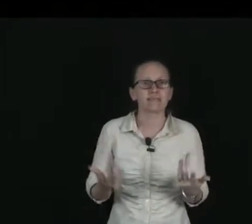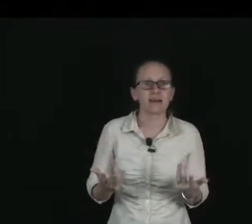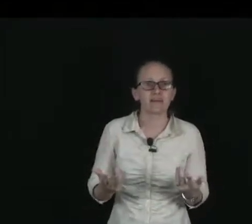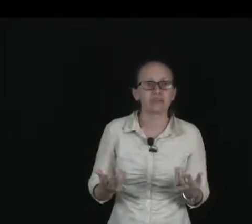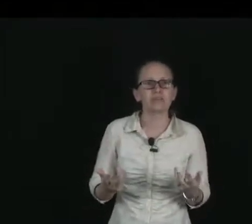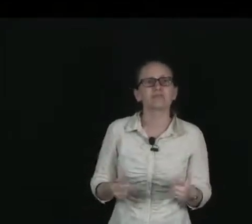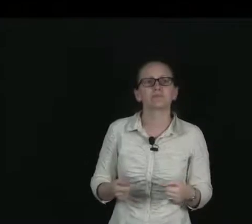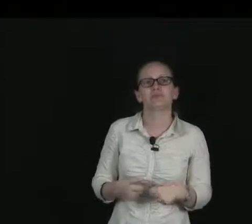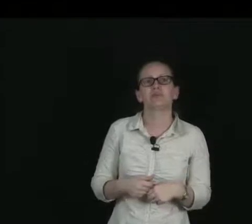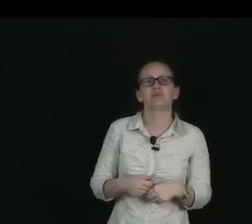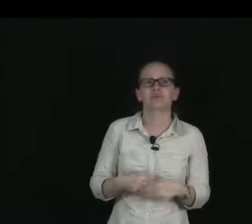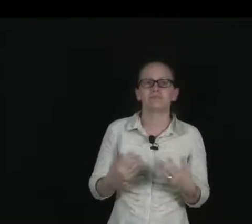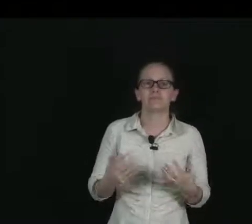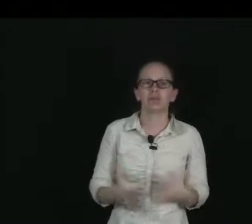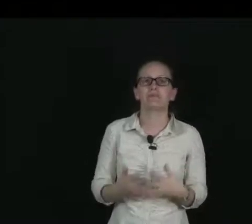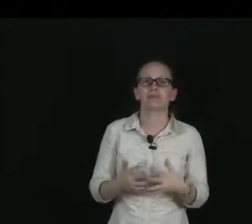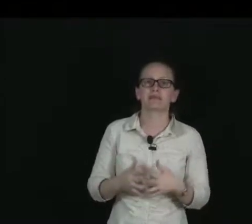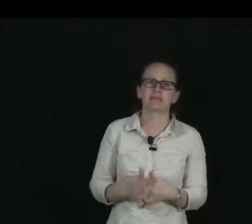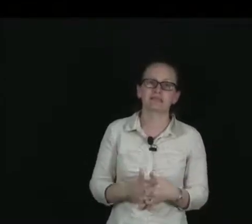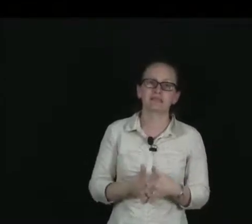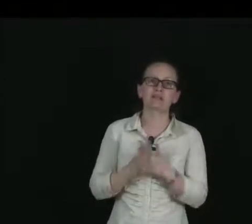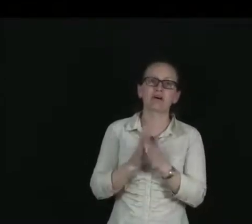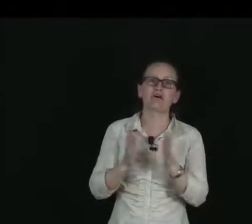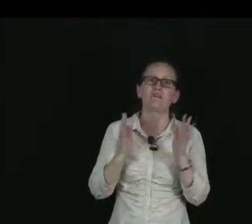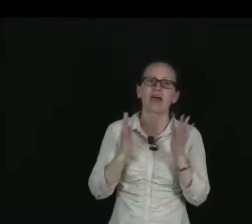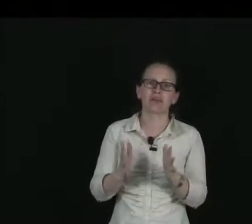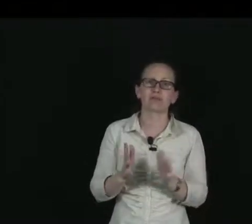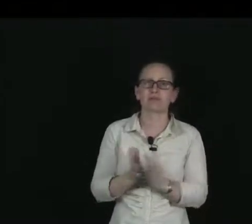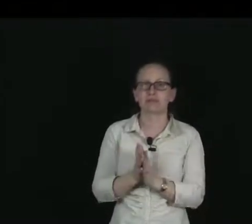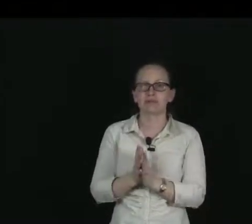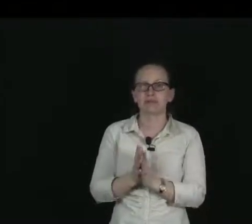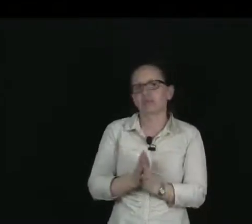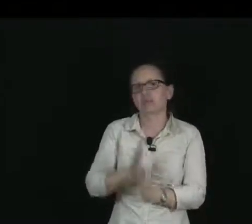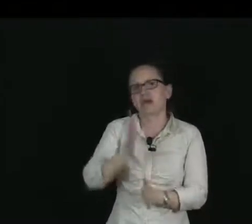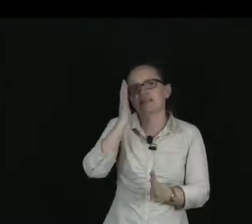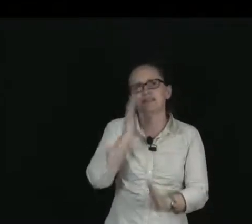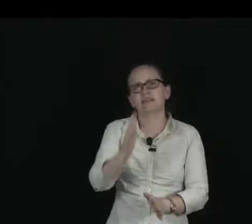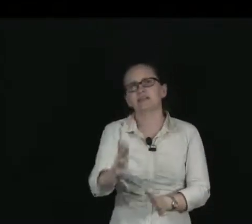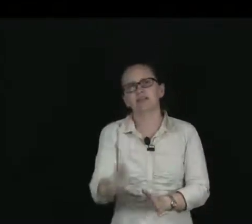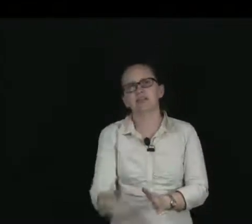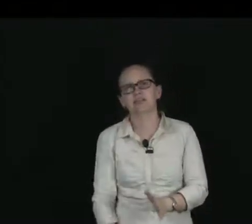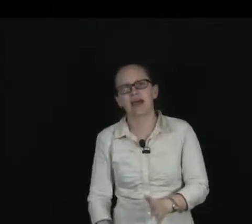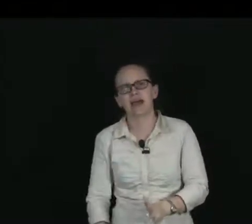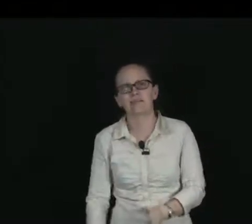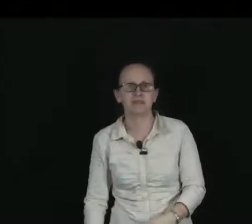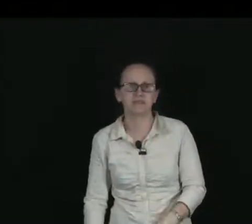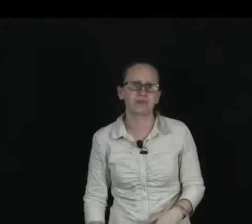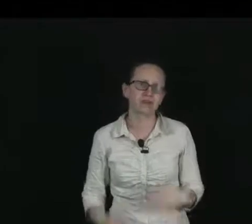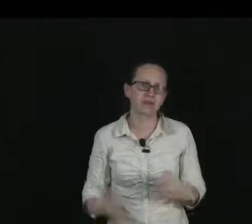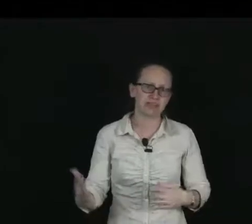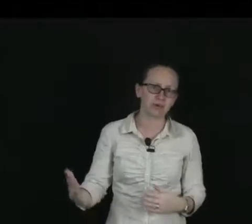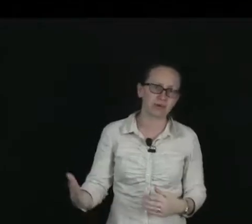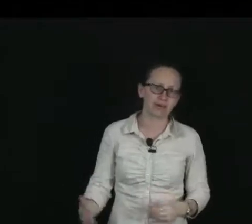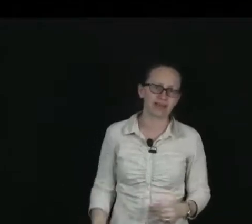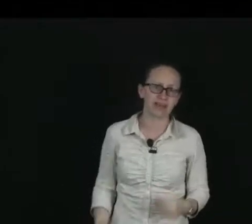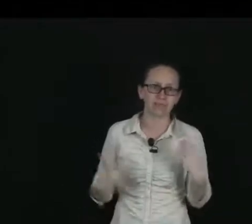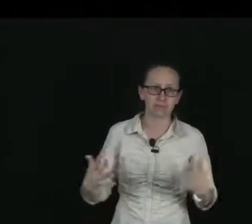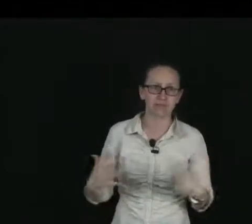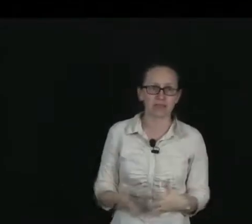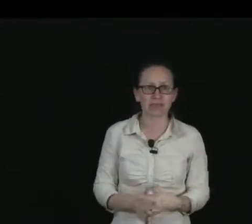particles, we need a few millimetres of aluminium. So a single sheet of aluminium foil isn't quite enough. We do need